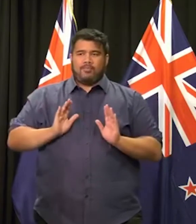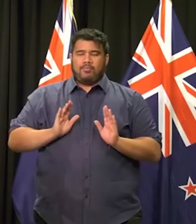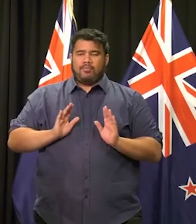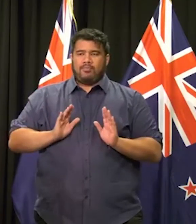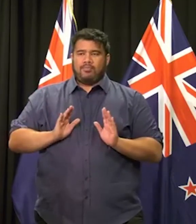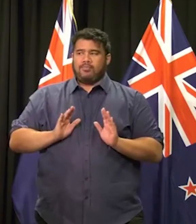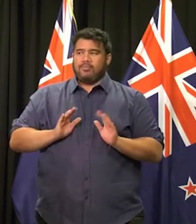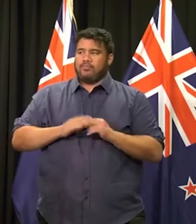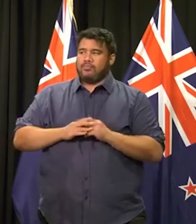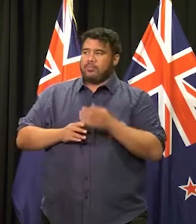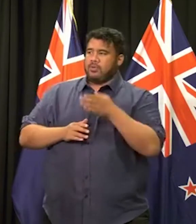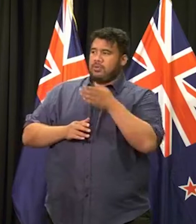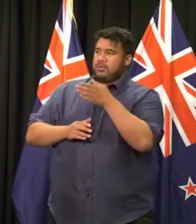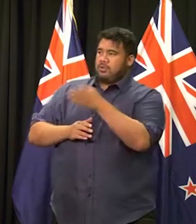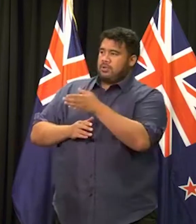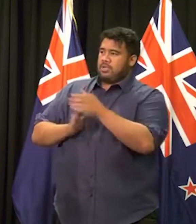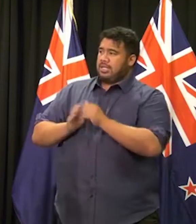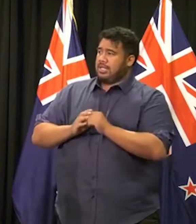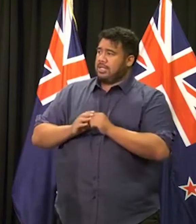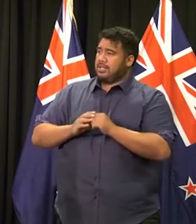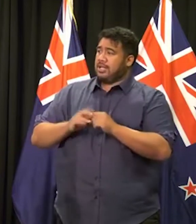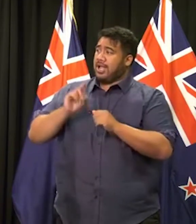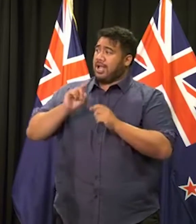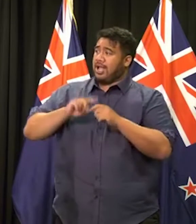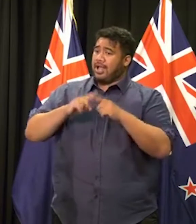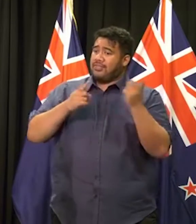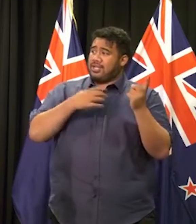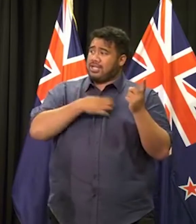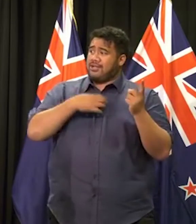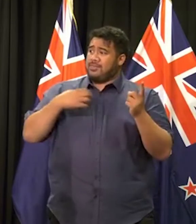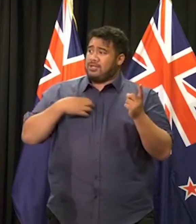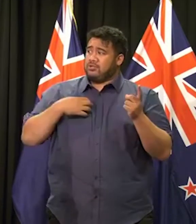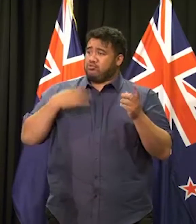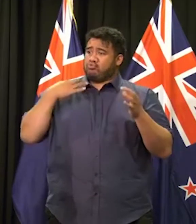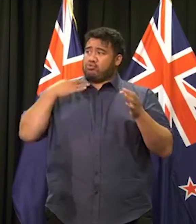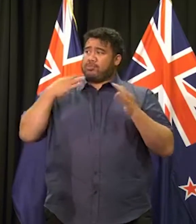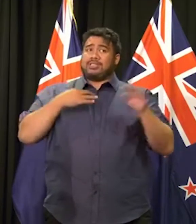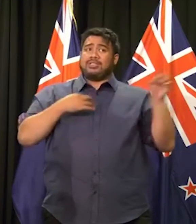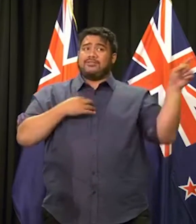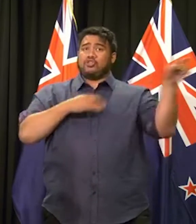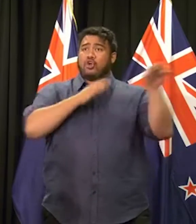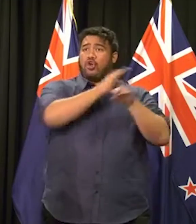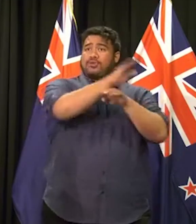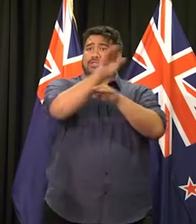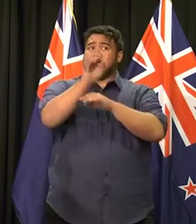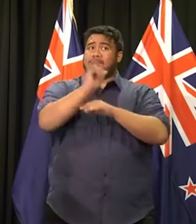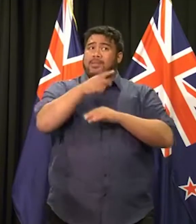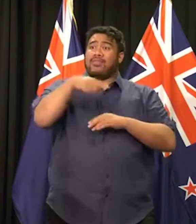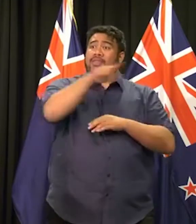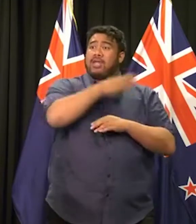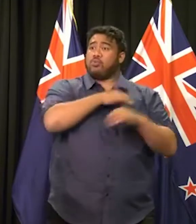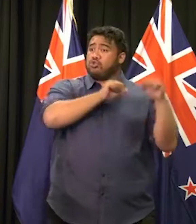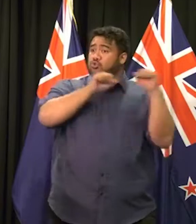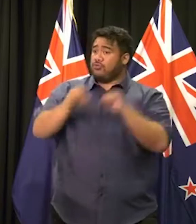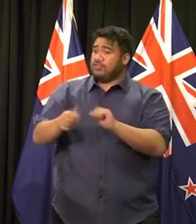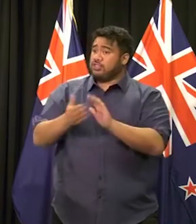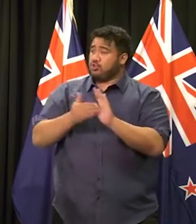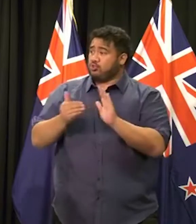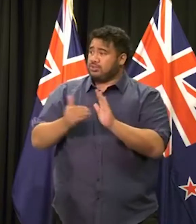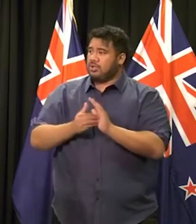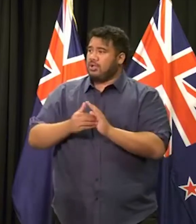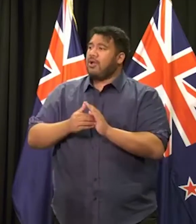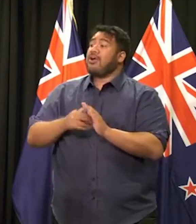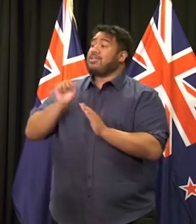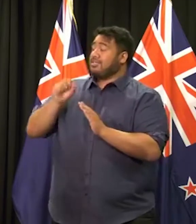from any other government representatives that they may want to visit New Zealand? Uh, any other government? Yes, I can confirm